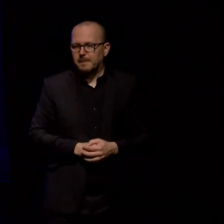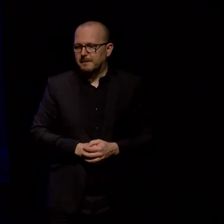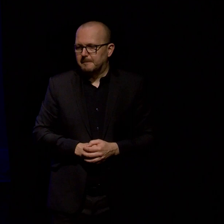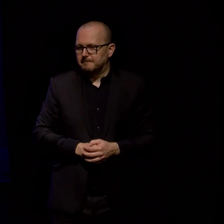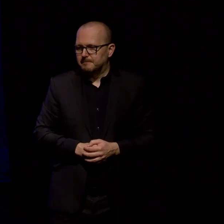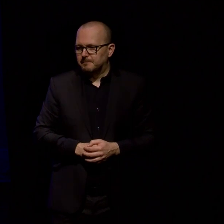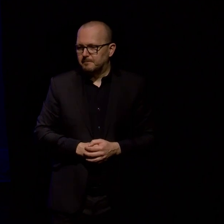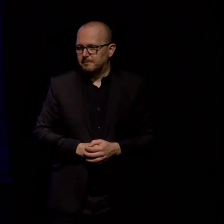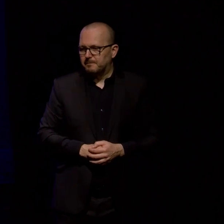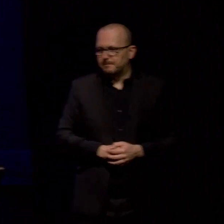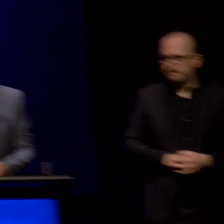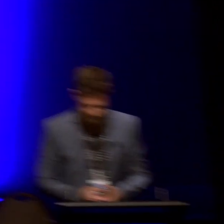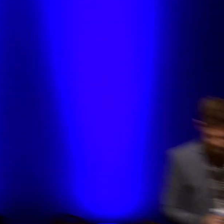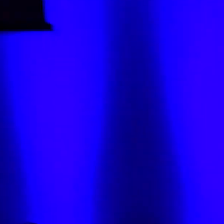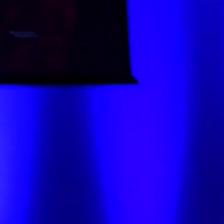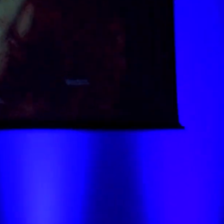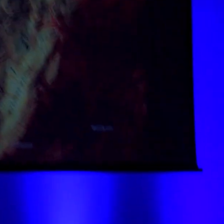This is the accompanying map.